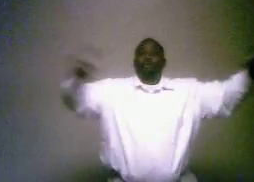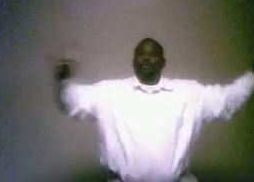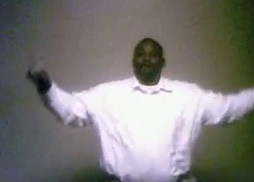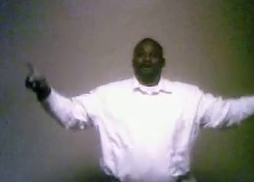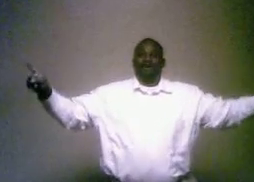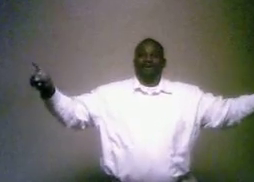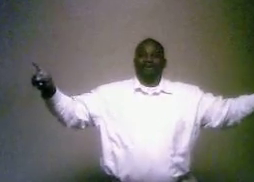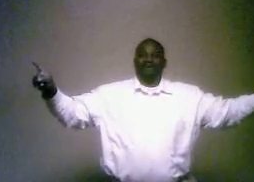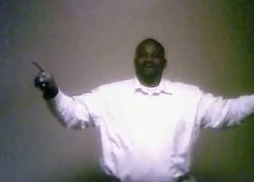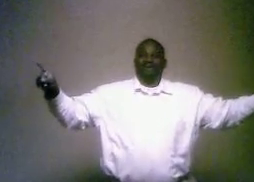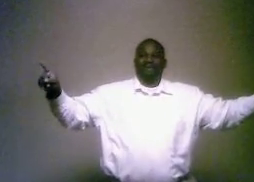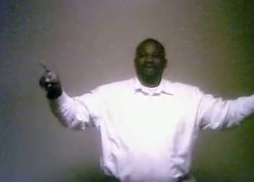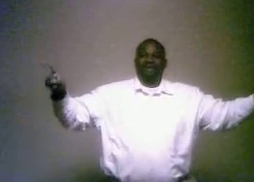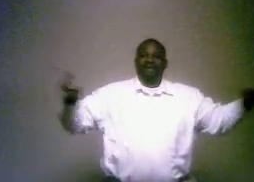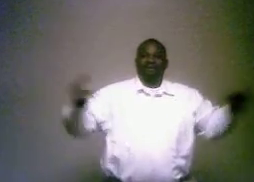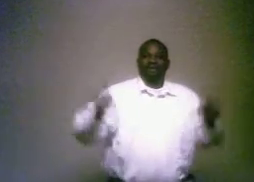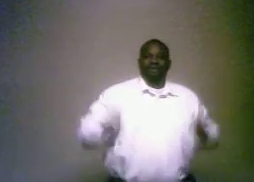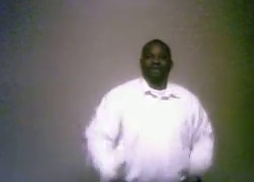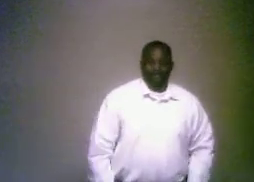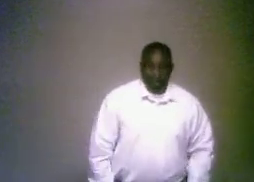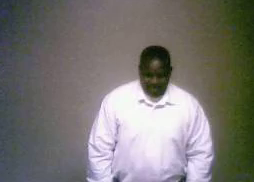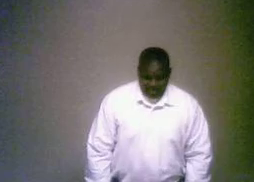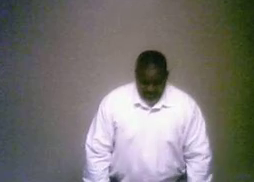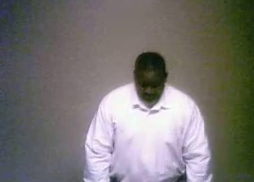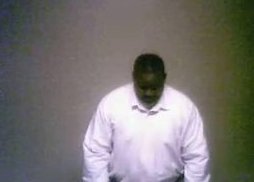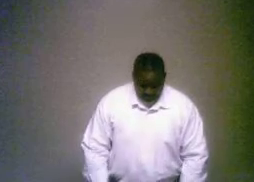world, with the Holy Ghost. And let's read on.